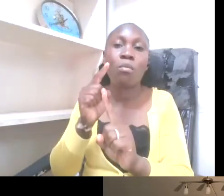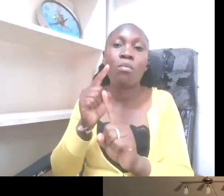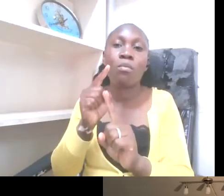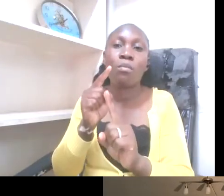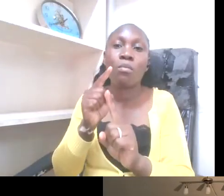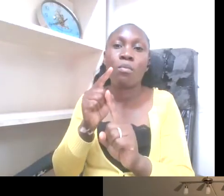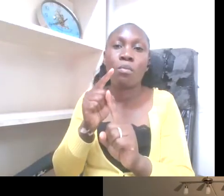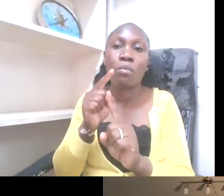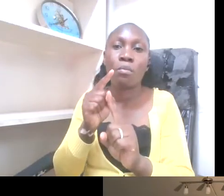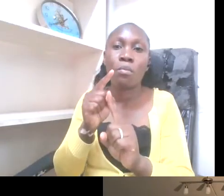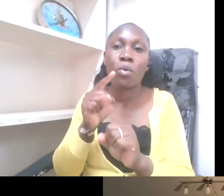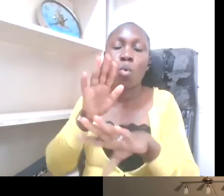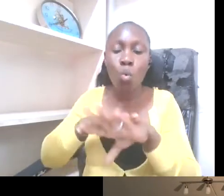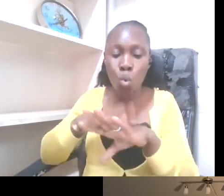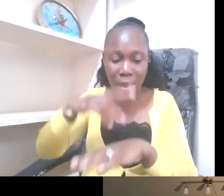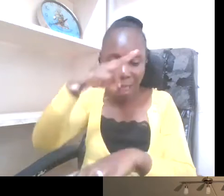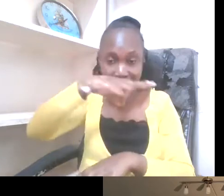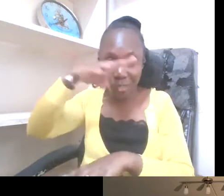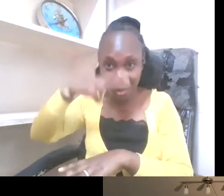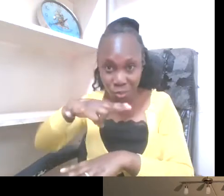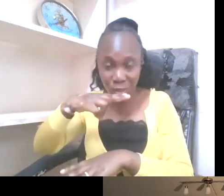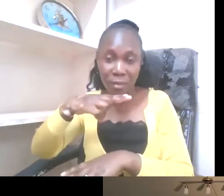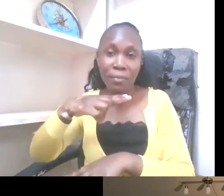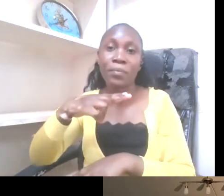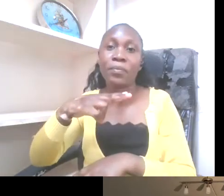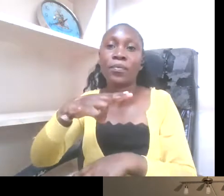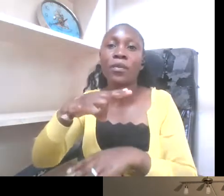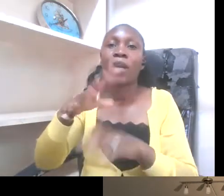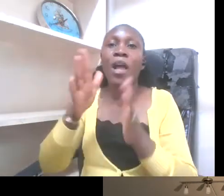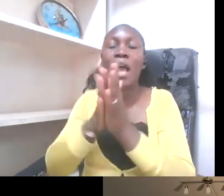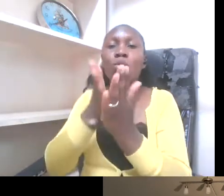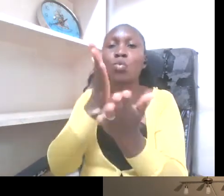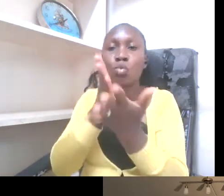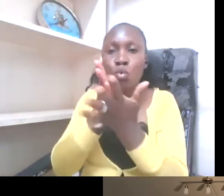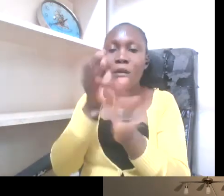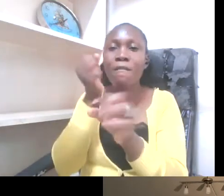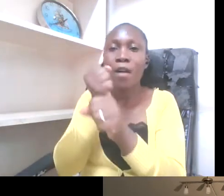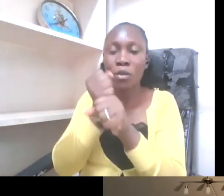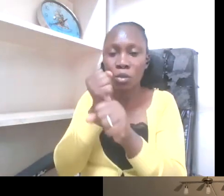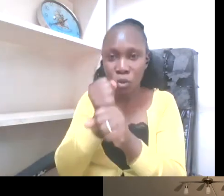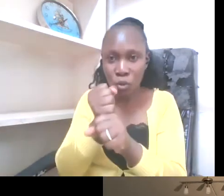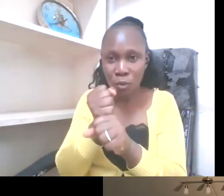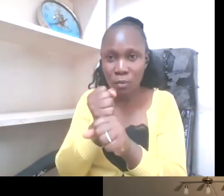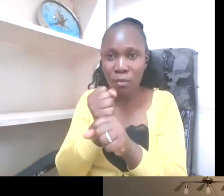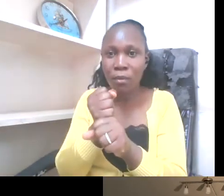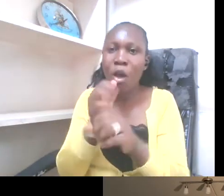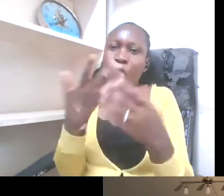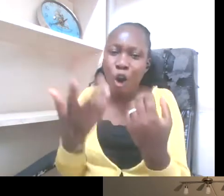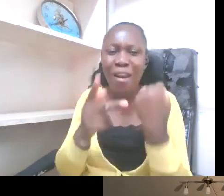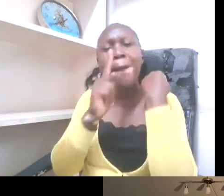attitudes and true sanctions and true, should I say punishments for those who actually